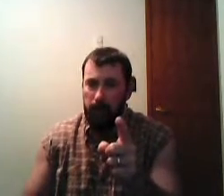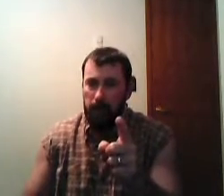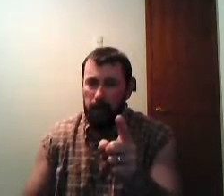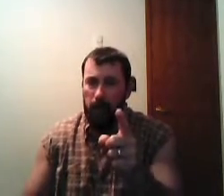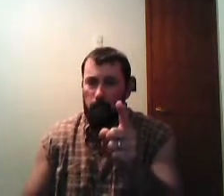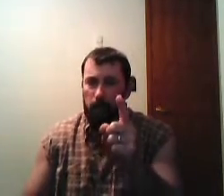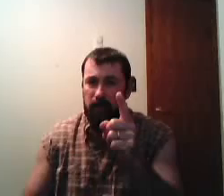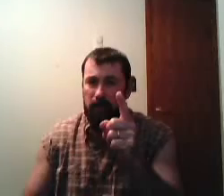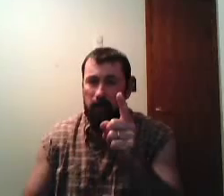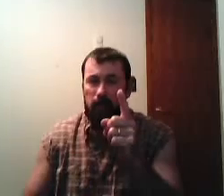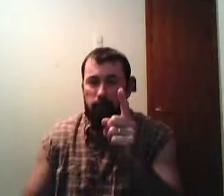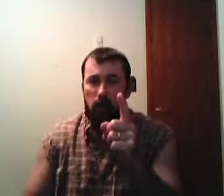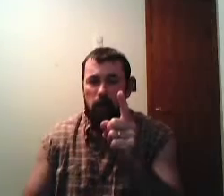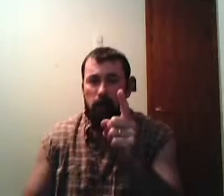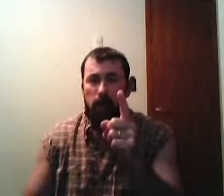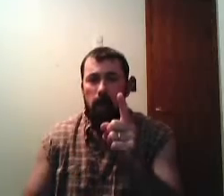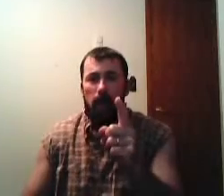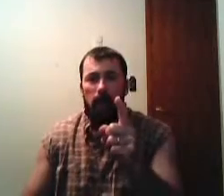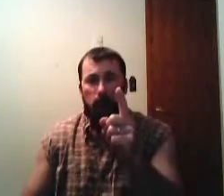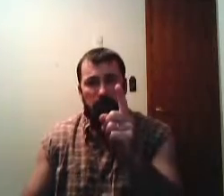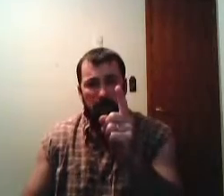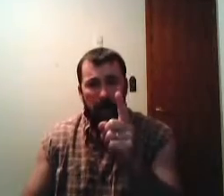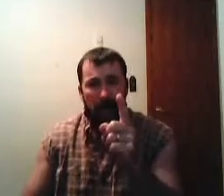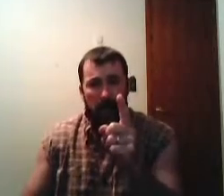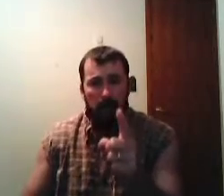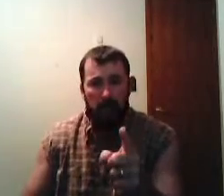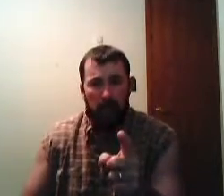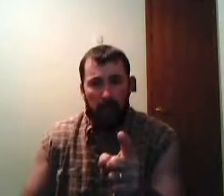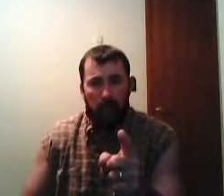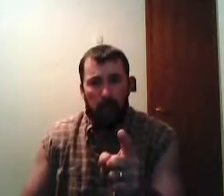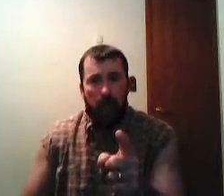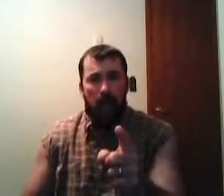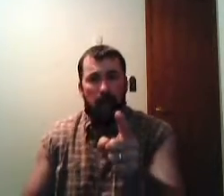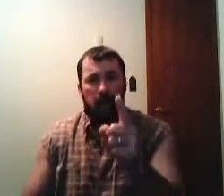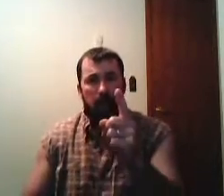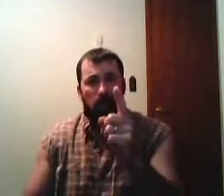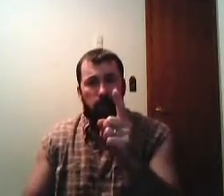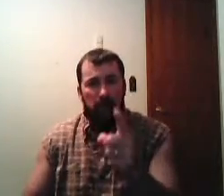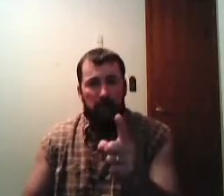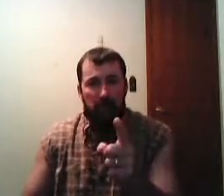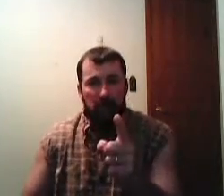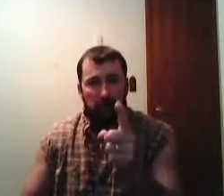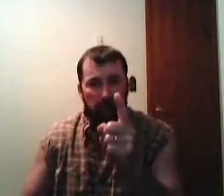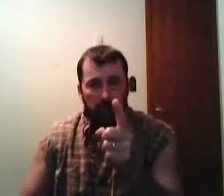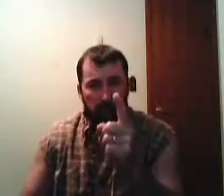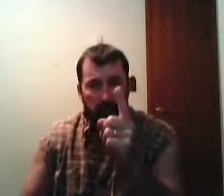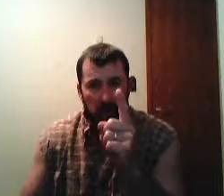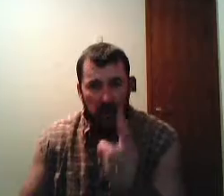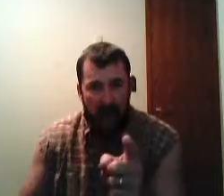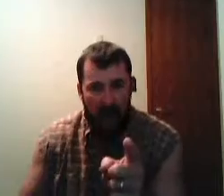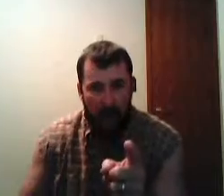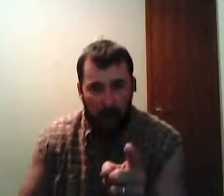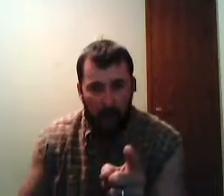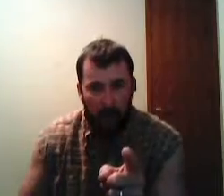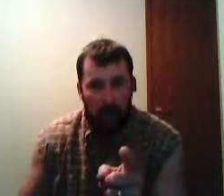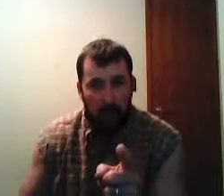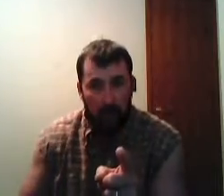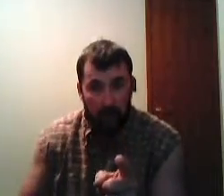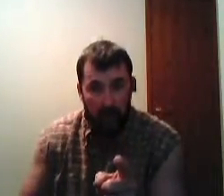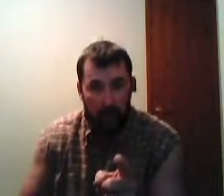and once that sperm and once that egg come together and it's able to bleed it becomes a child do you understand me?